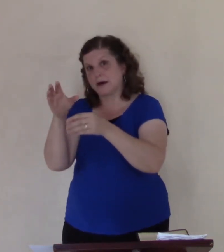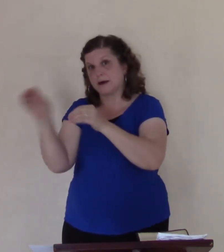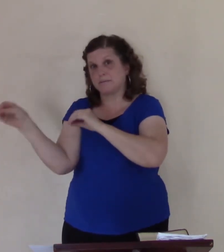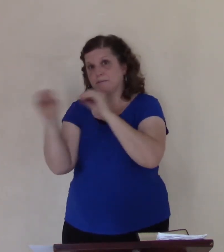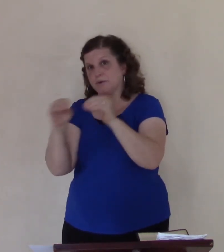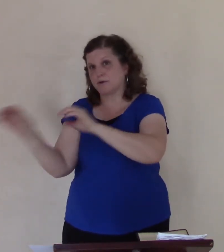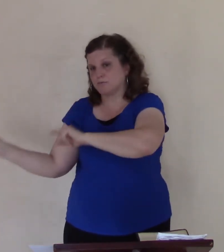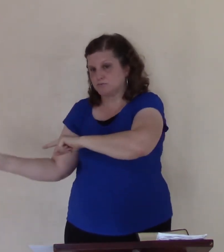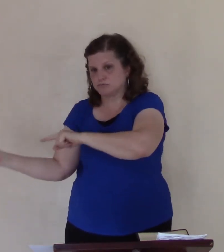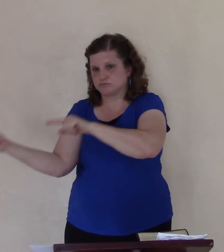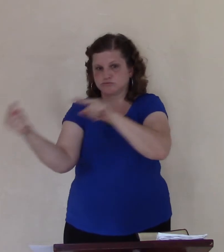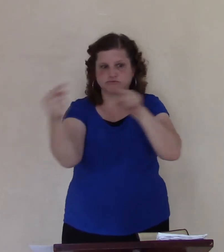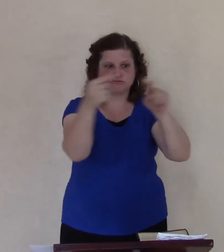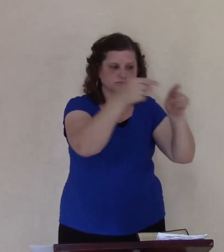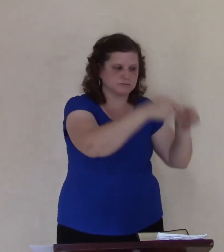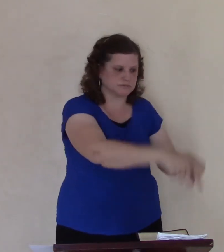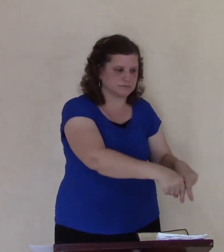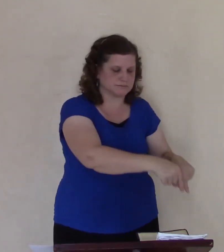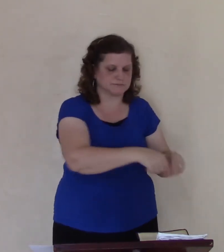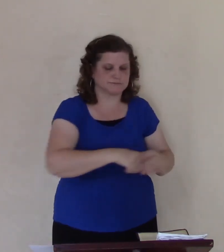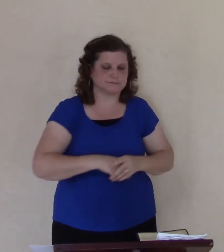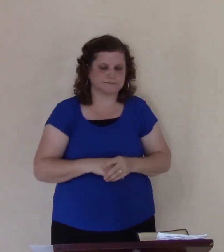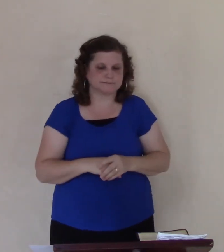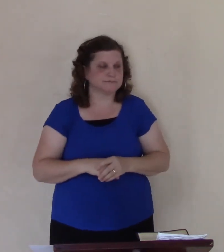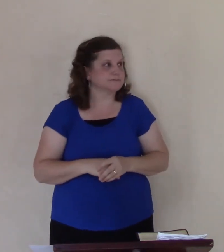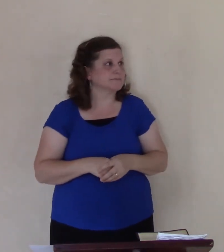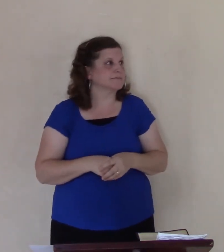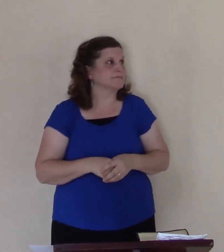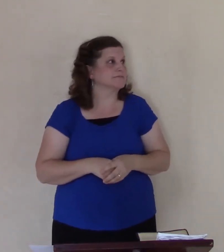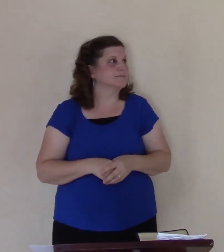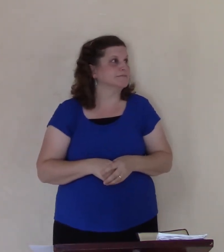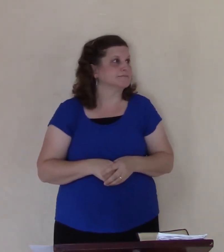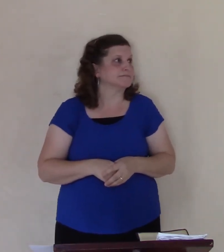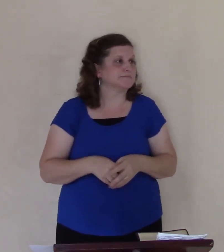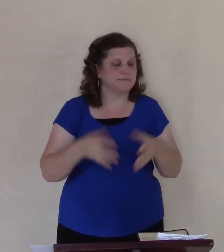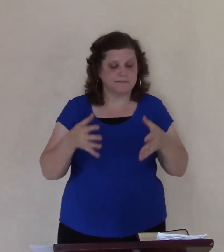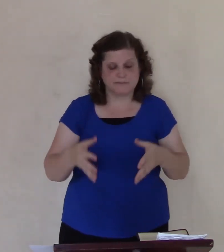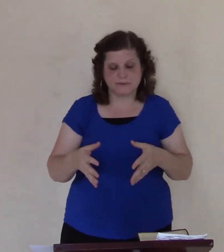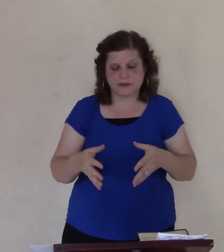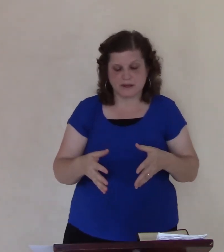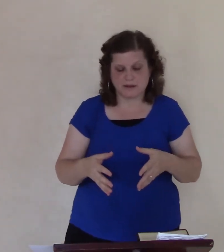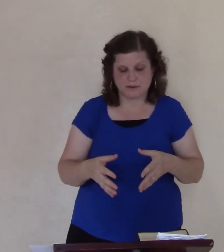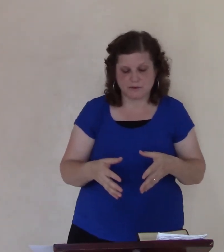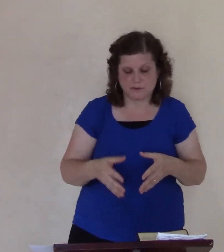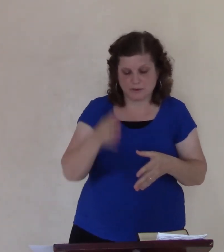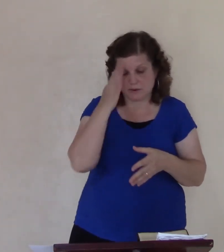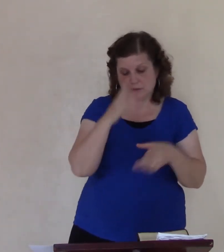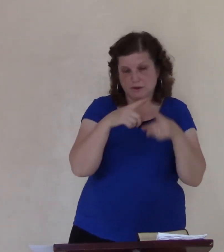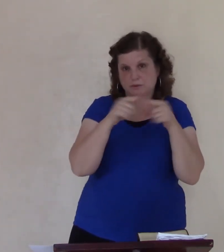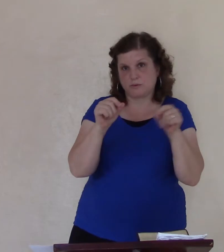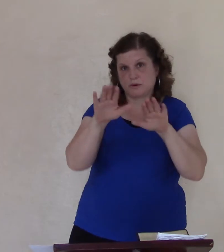So now, the message has come, to the people of the river. God, had Jonah to book that message.